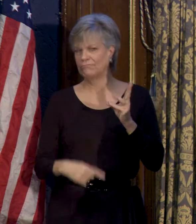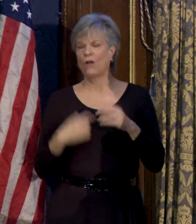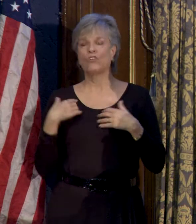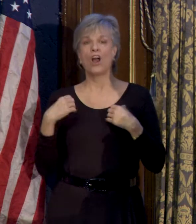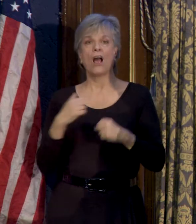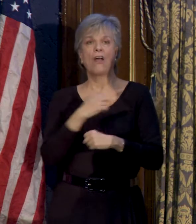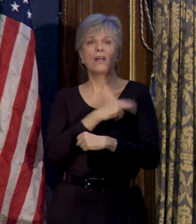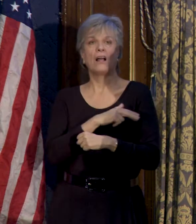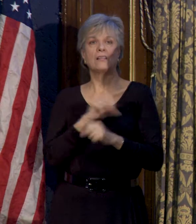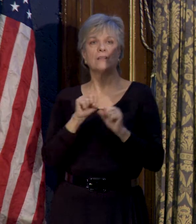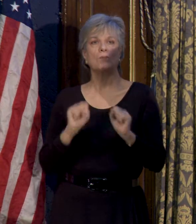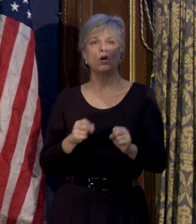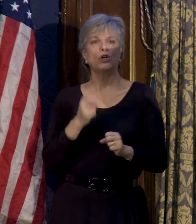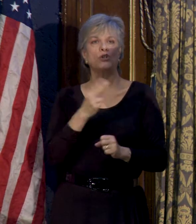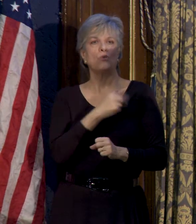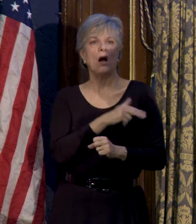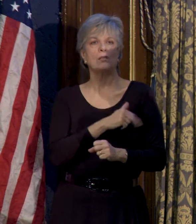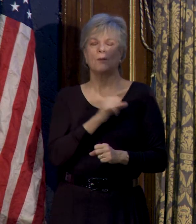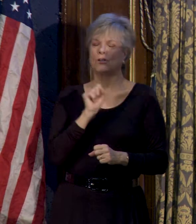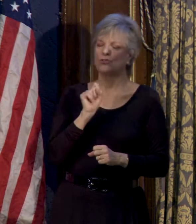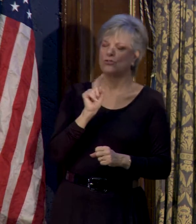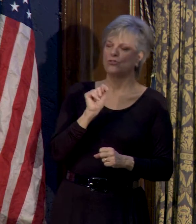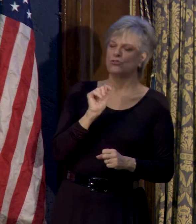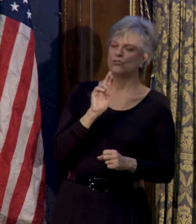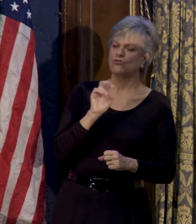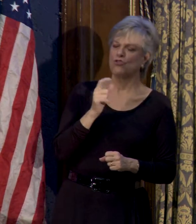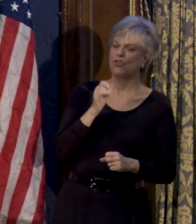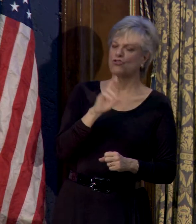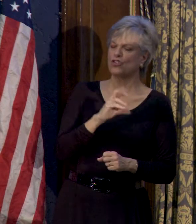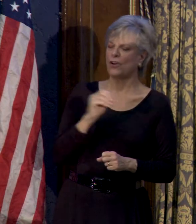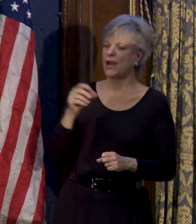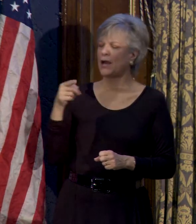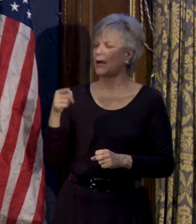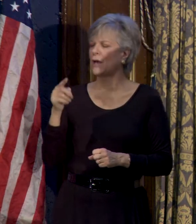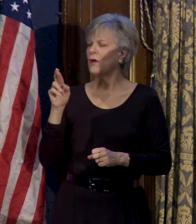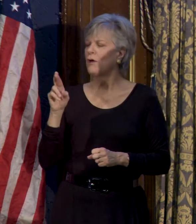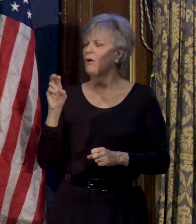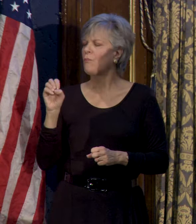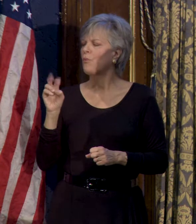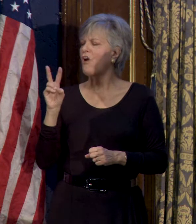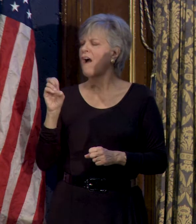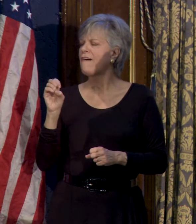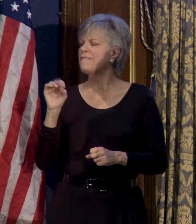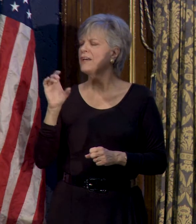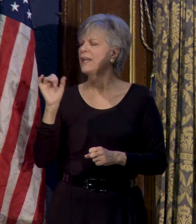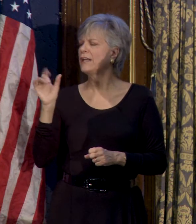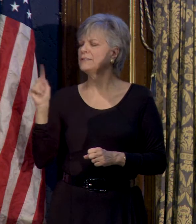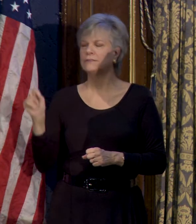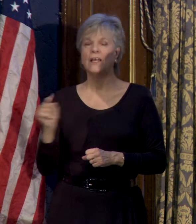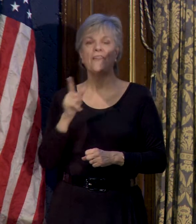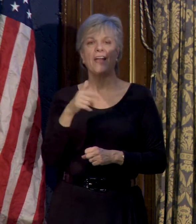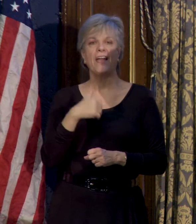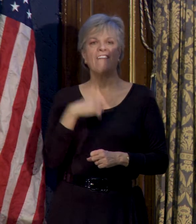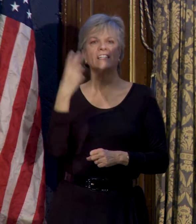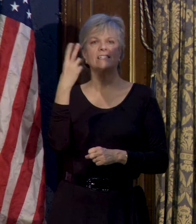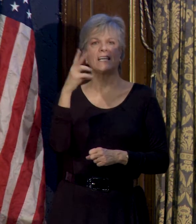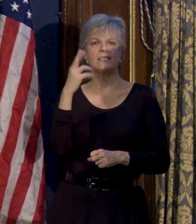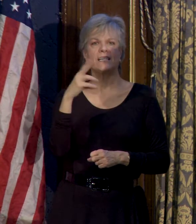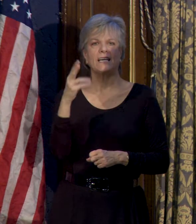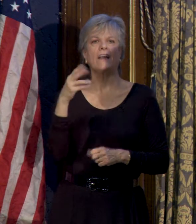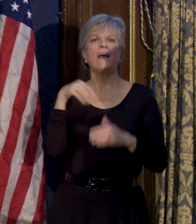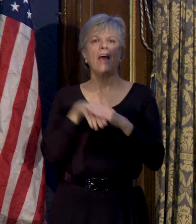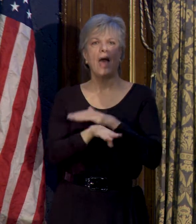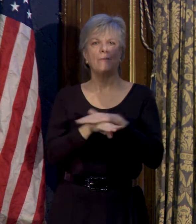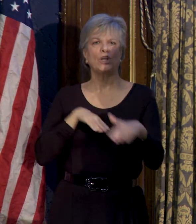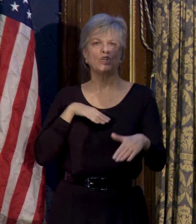hospital system, our two hospitals, Stroger and Provident, our 16 ambulatory clinics have always taken whoever comes to our